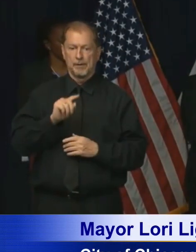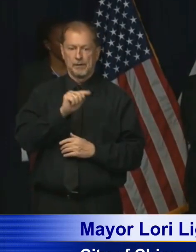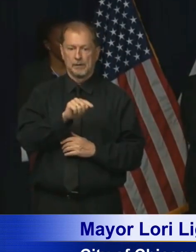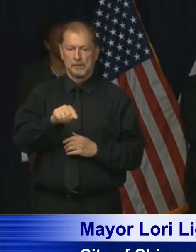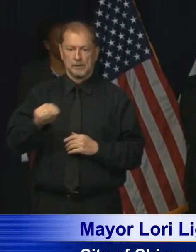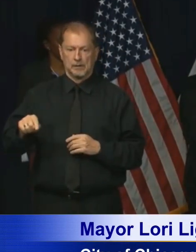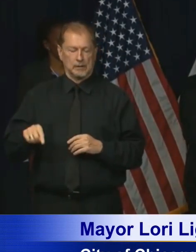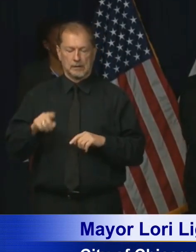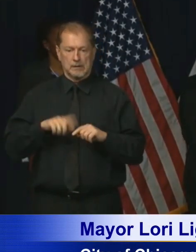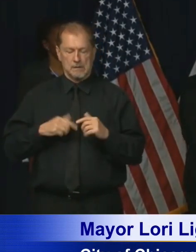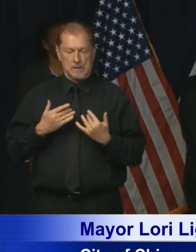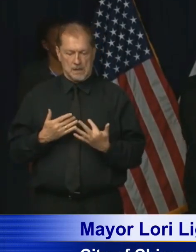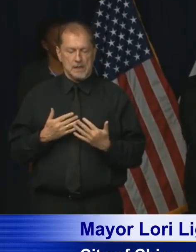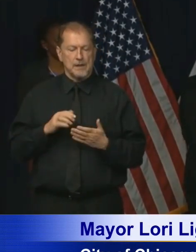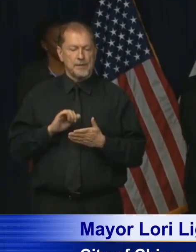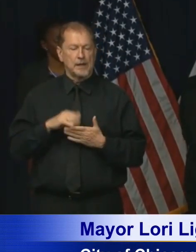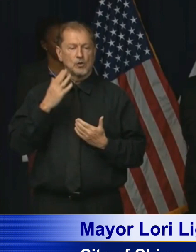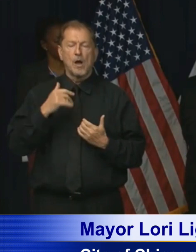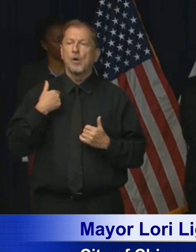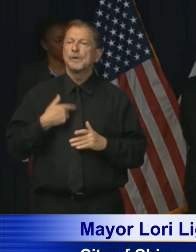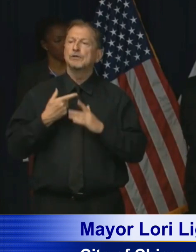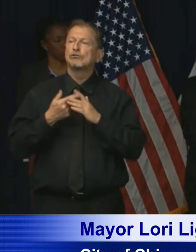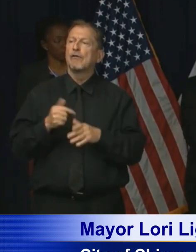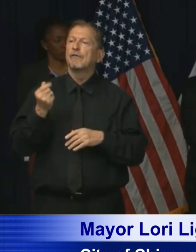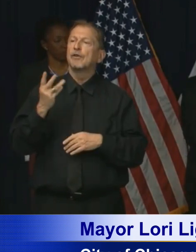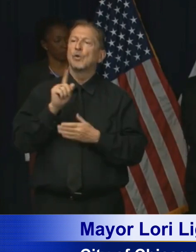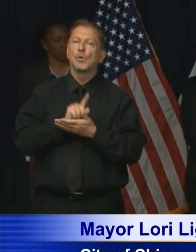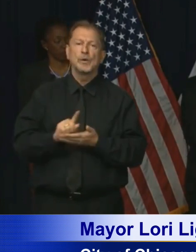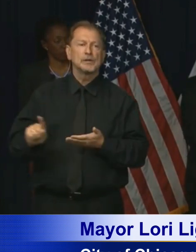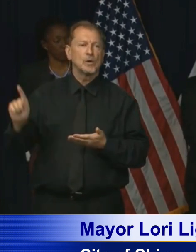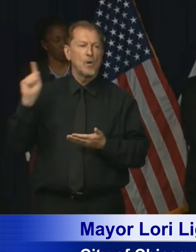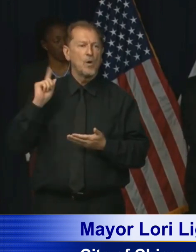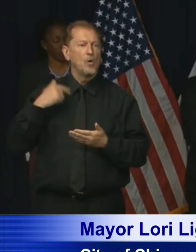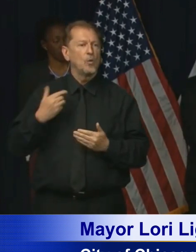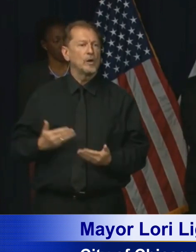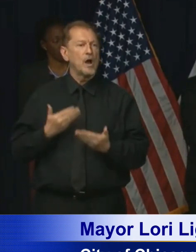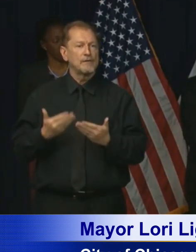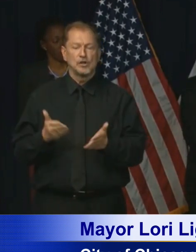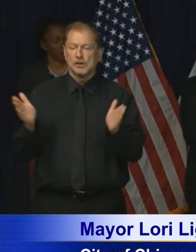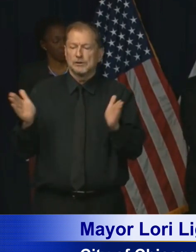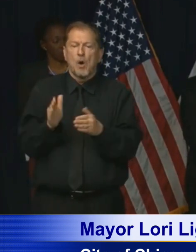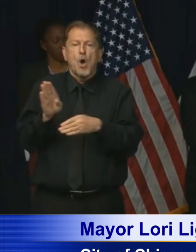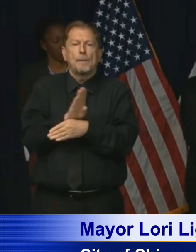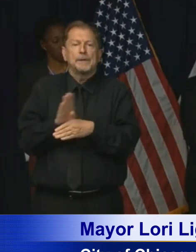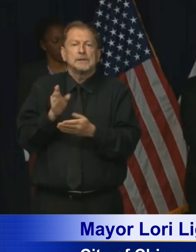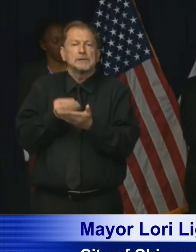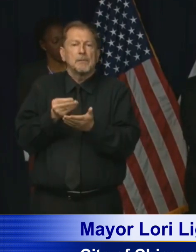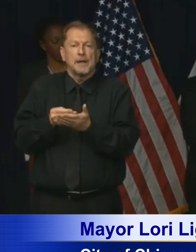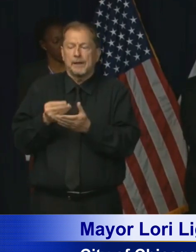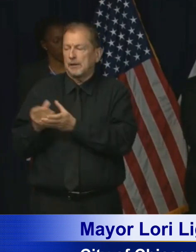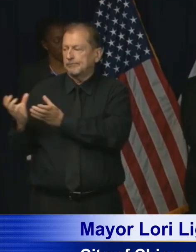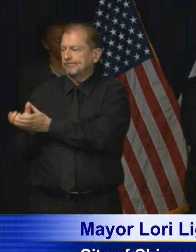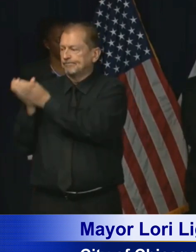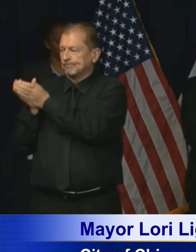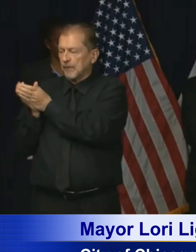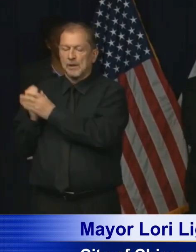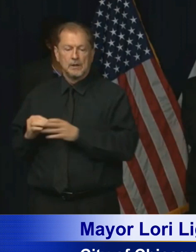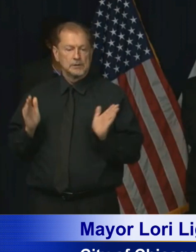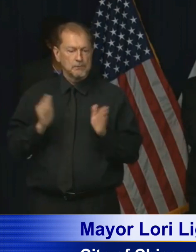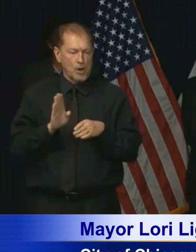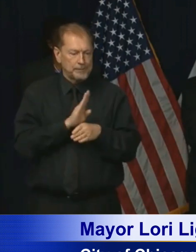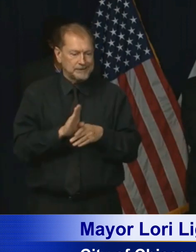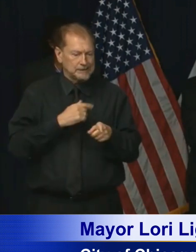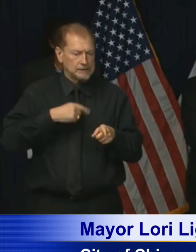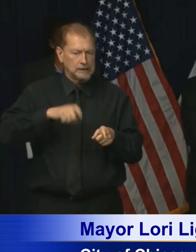That's why we started several weeks ago announcing a small business resiliency fund to help small